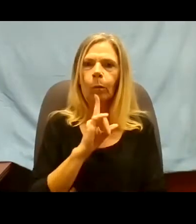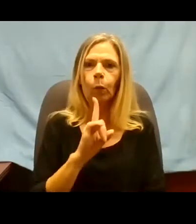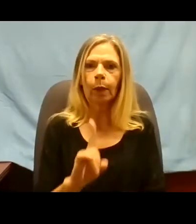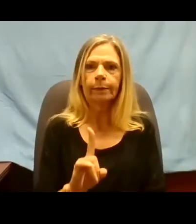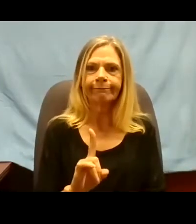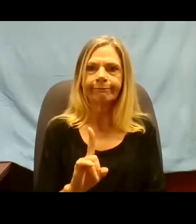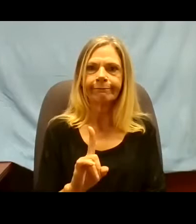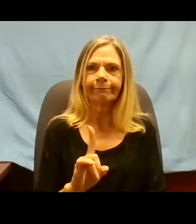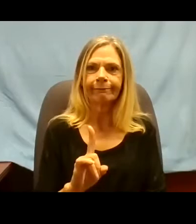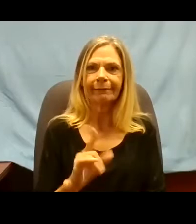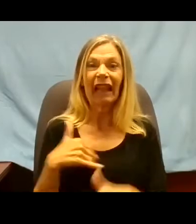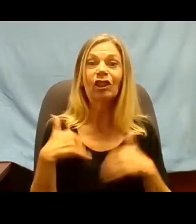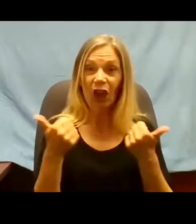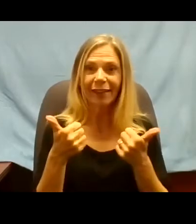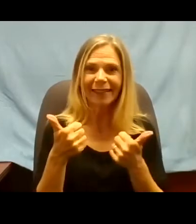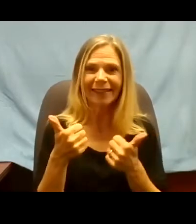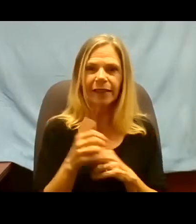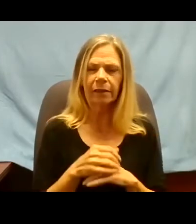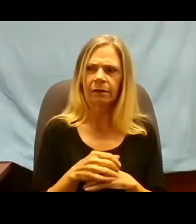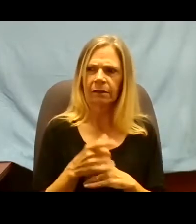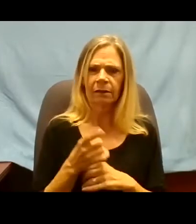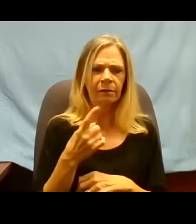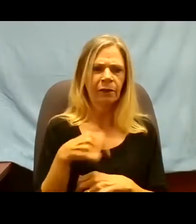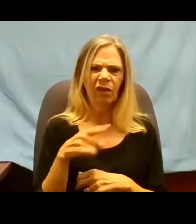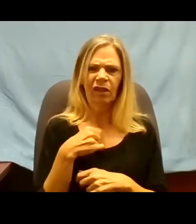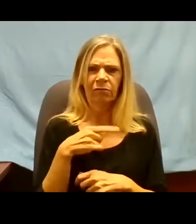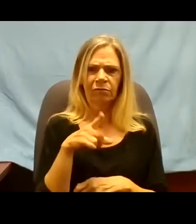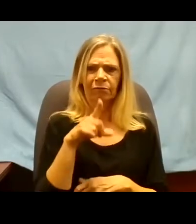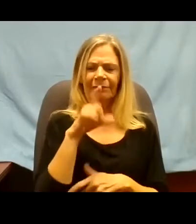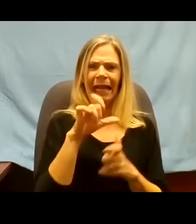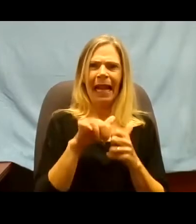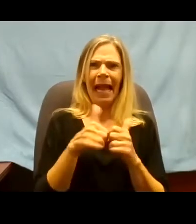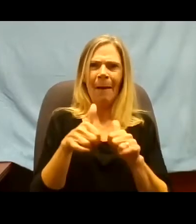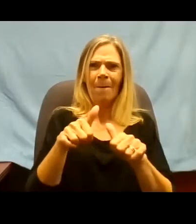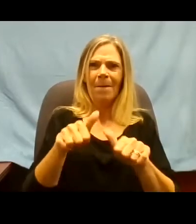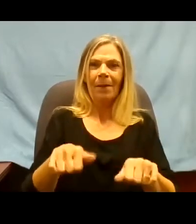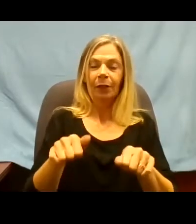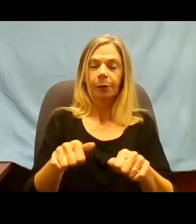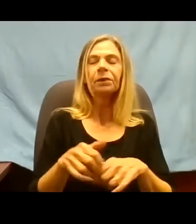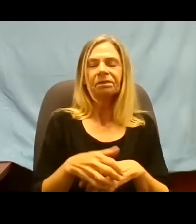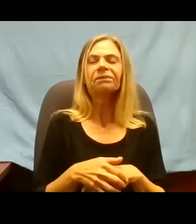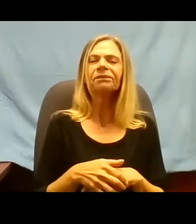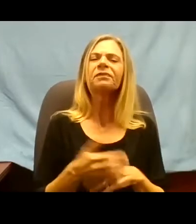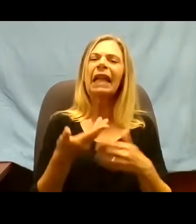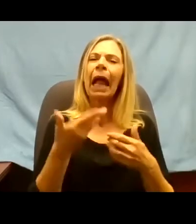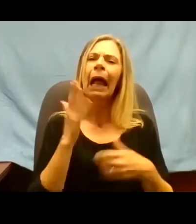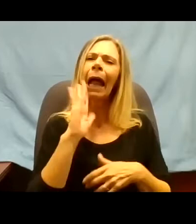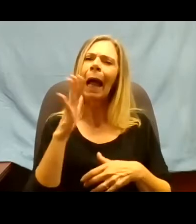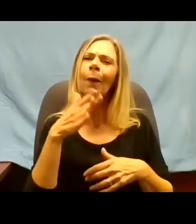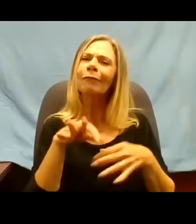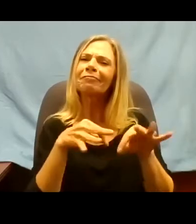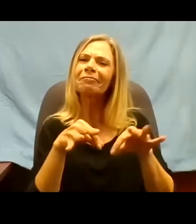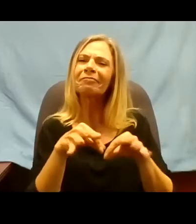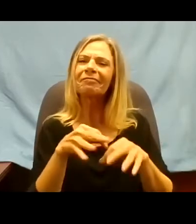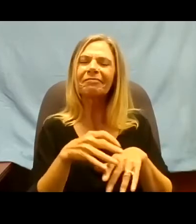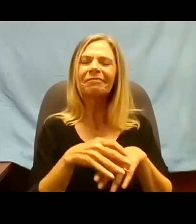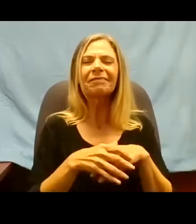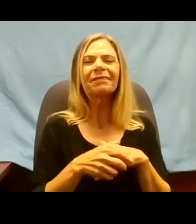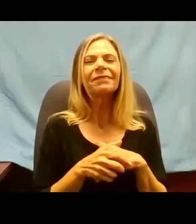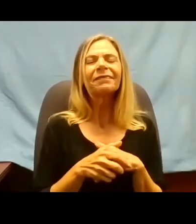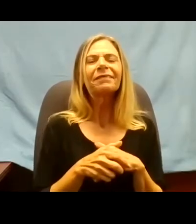could this be? Well, I'll tell you, I live in